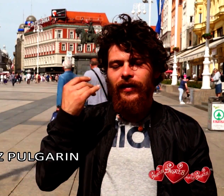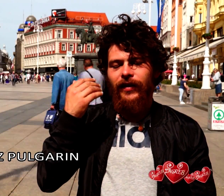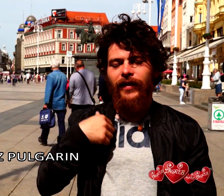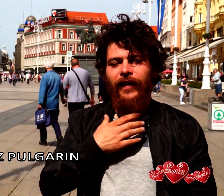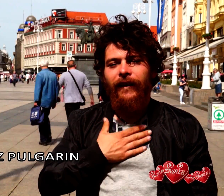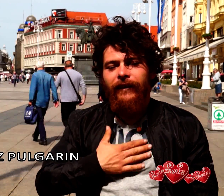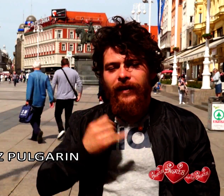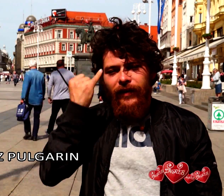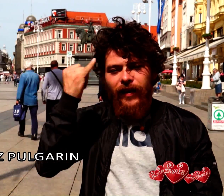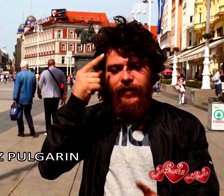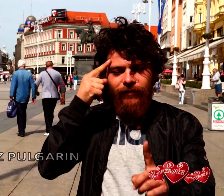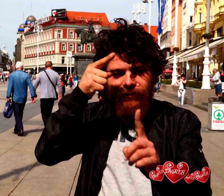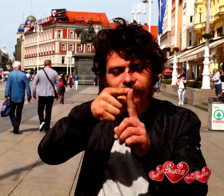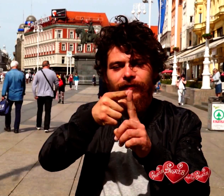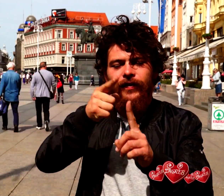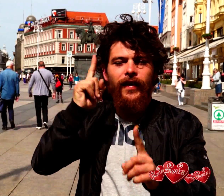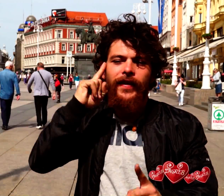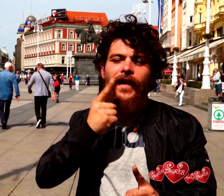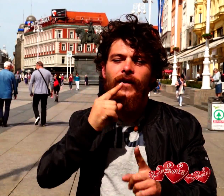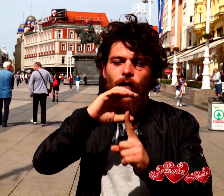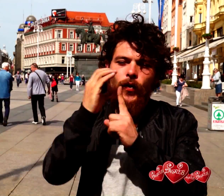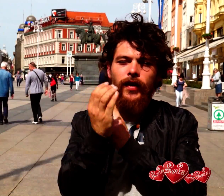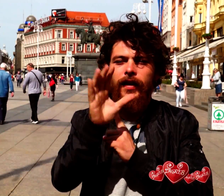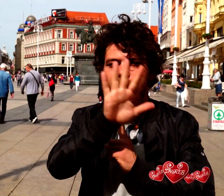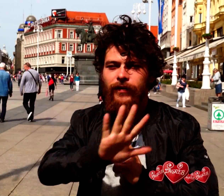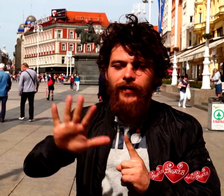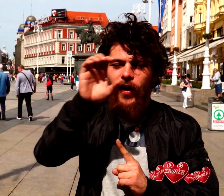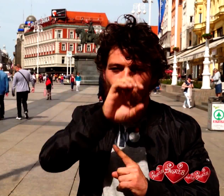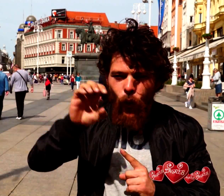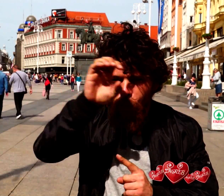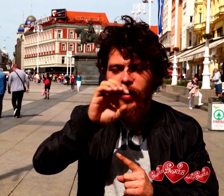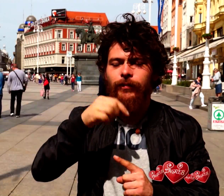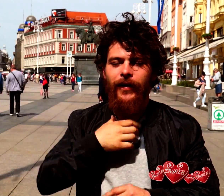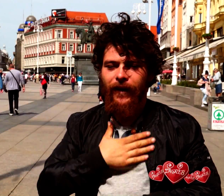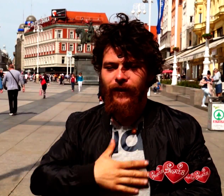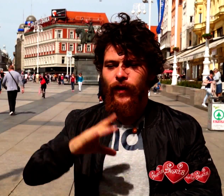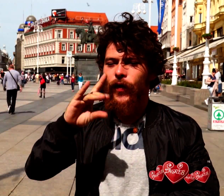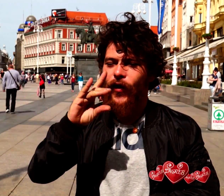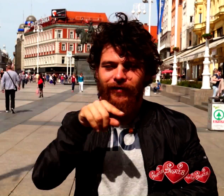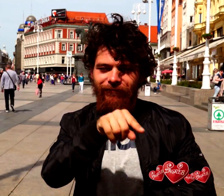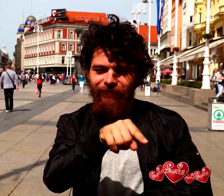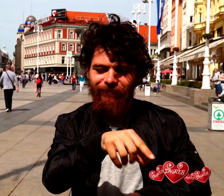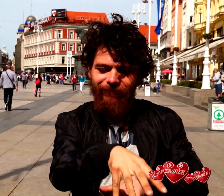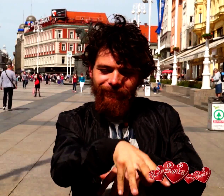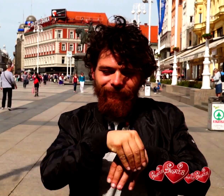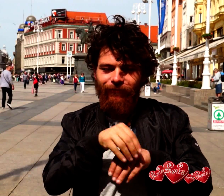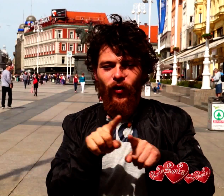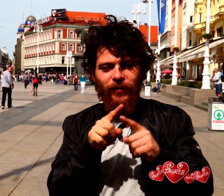My goal was to explore the culture of Deaf people across Europe. As I was thinking about the best way to do it, I decided to travel